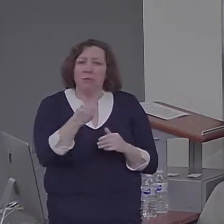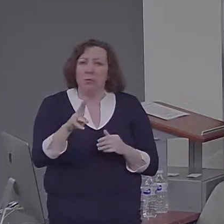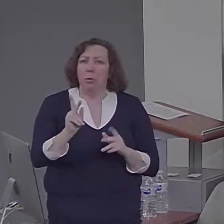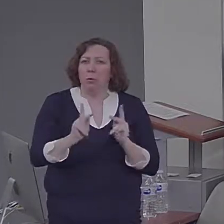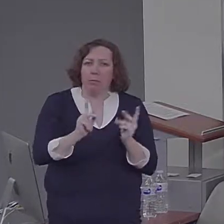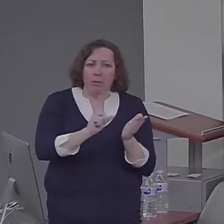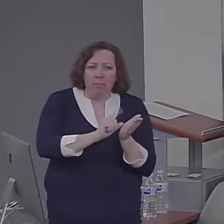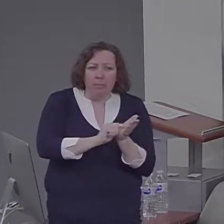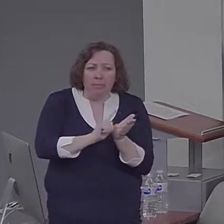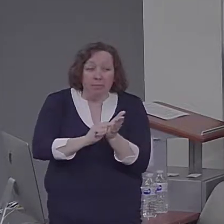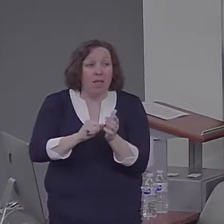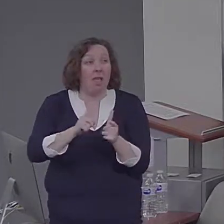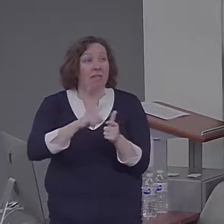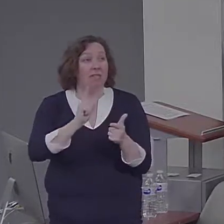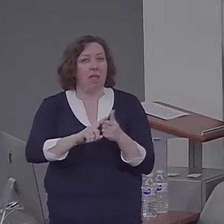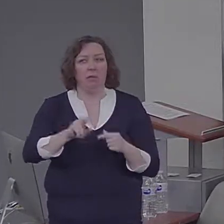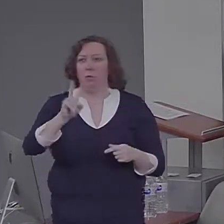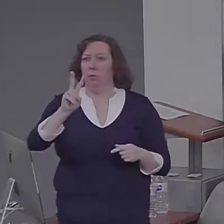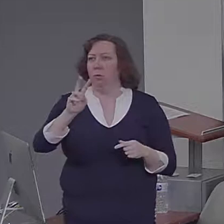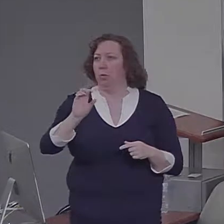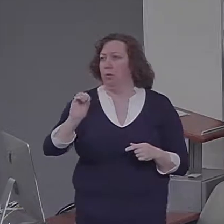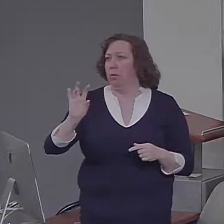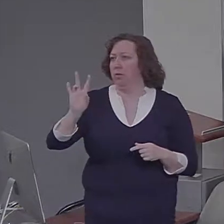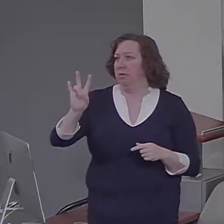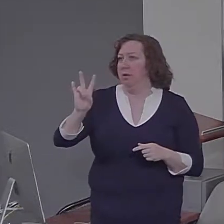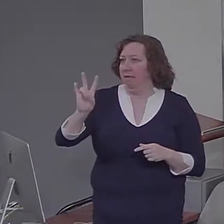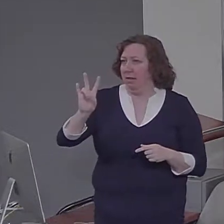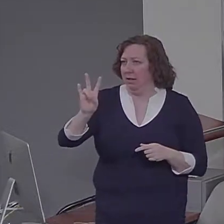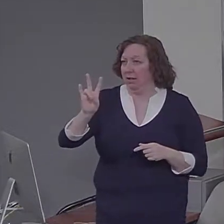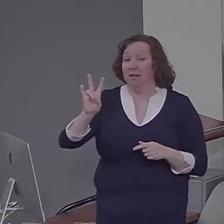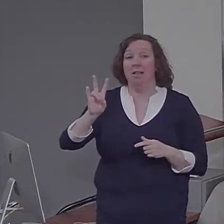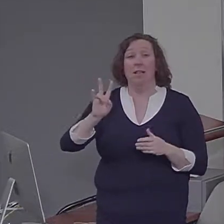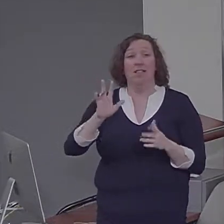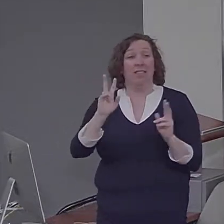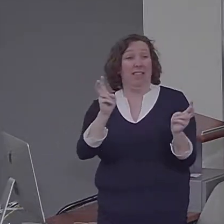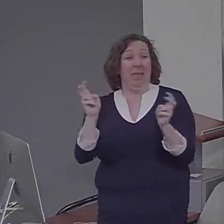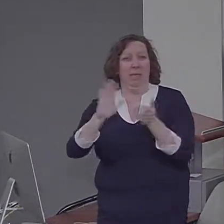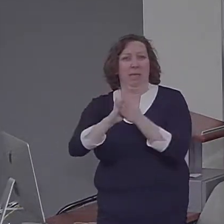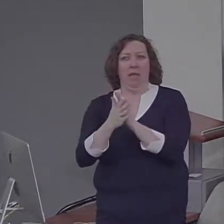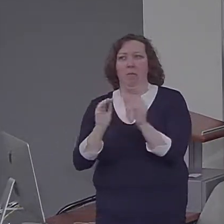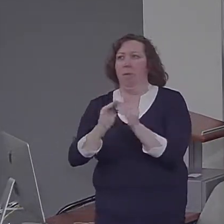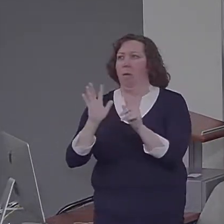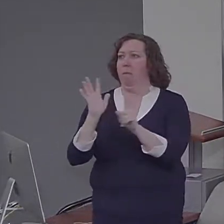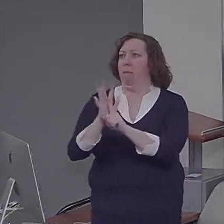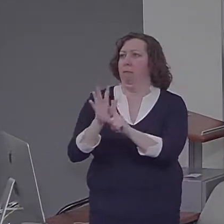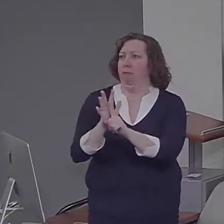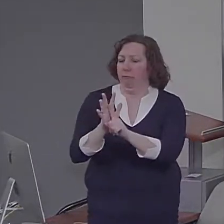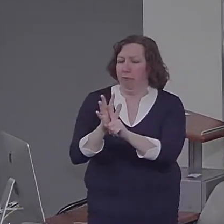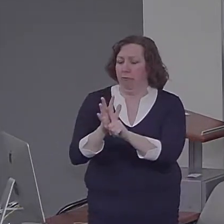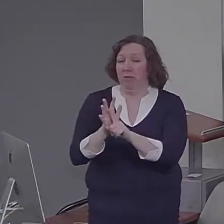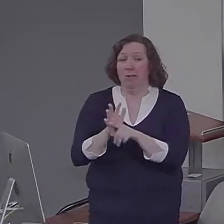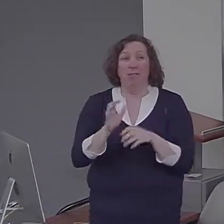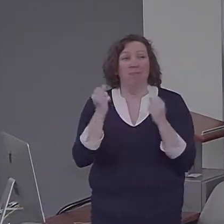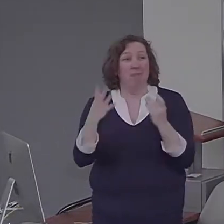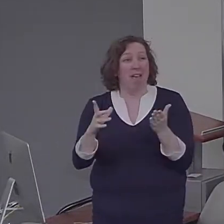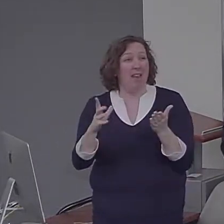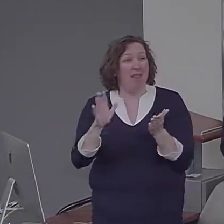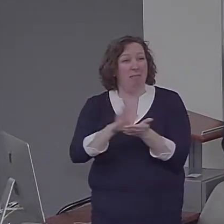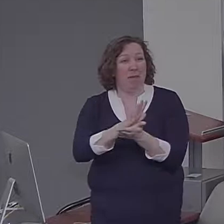interest in 2007 when a bunch of papers on this theme all appeared at the same time. And what